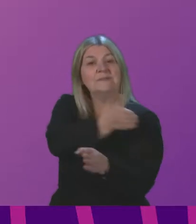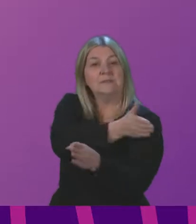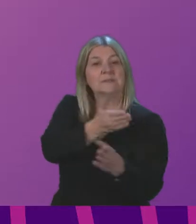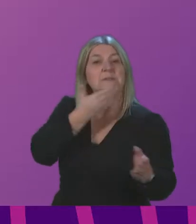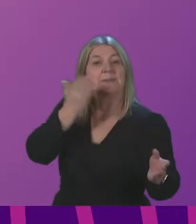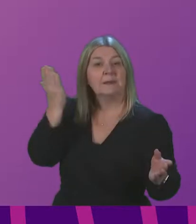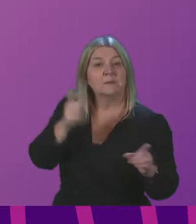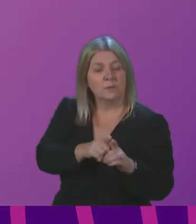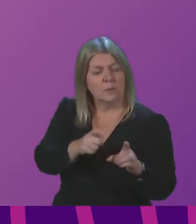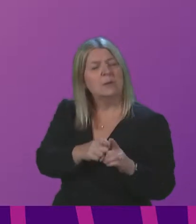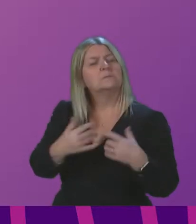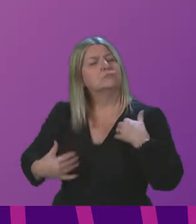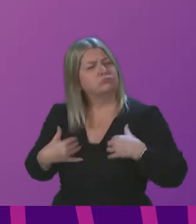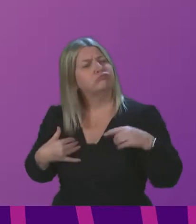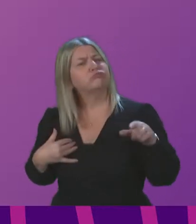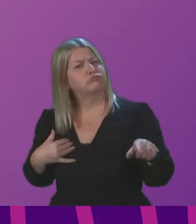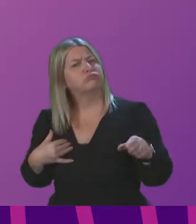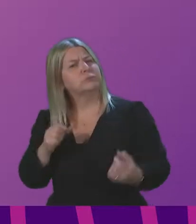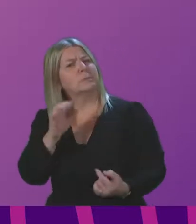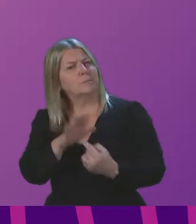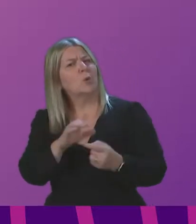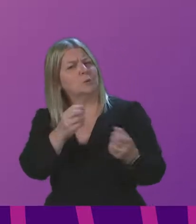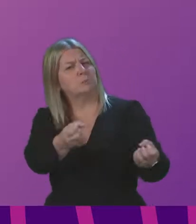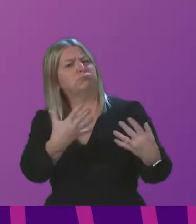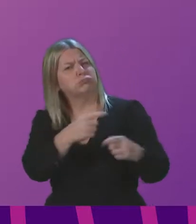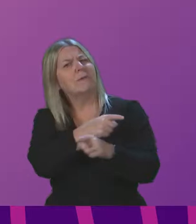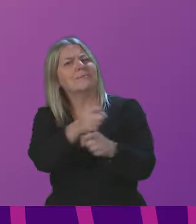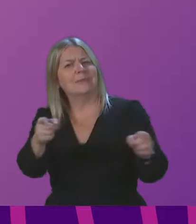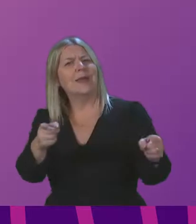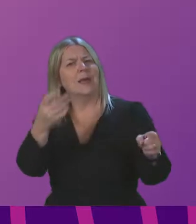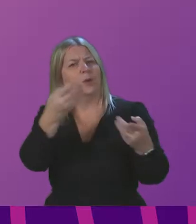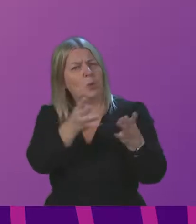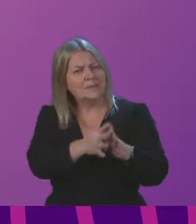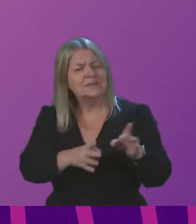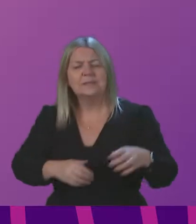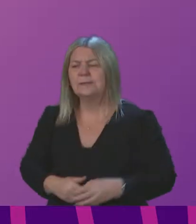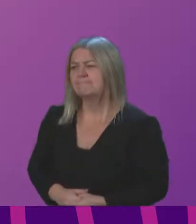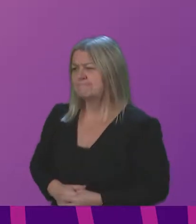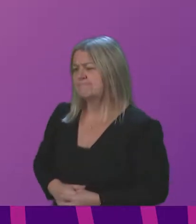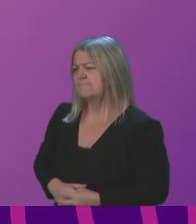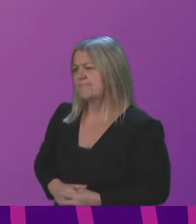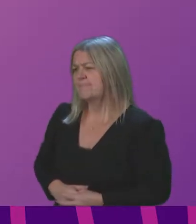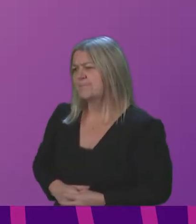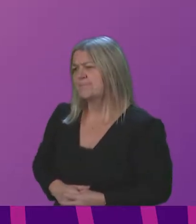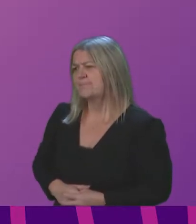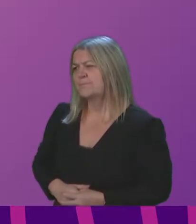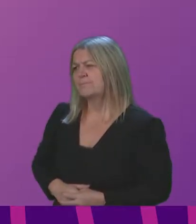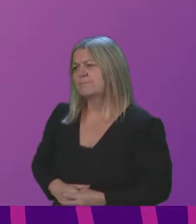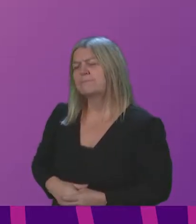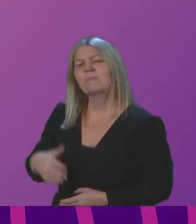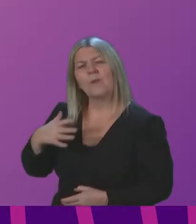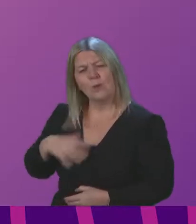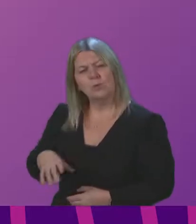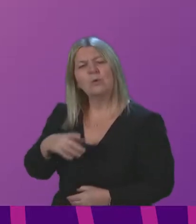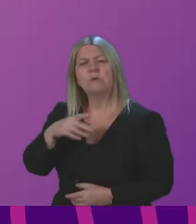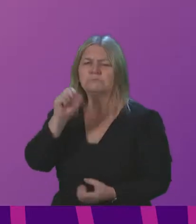all the committees and how the COVID recovery is being addressed by each. This afternoon, I want to reiterate the importance of vaccines, the